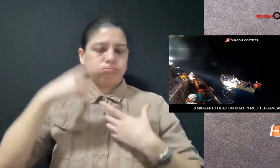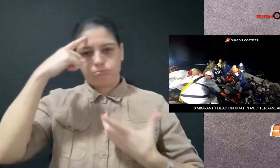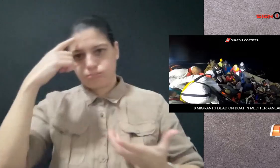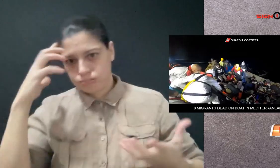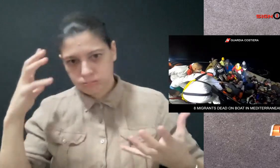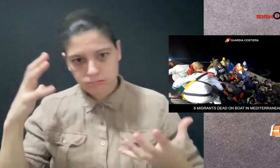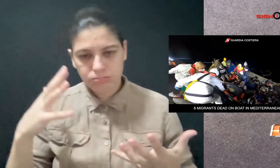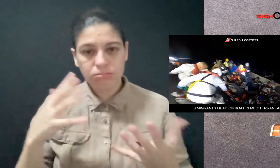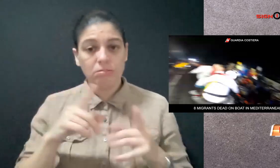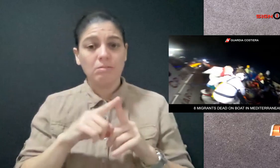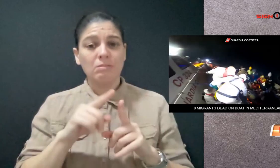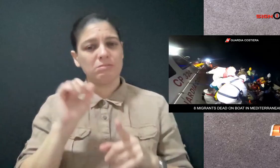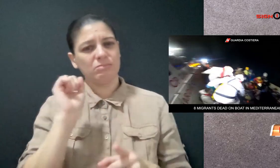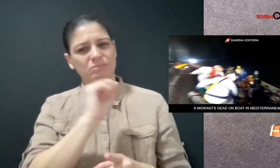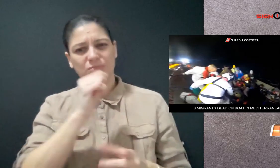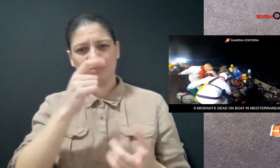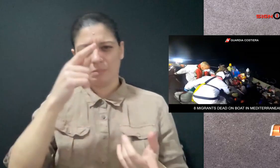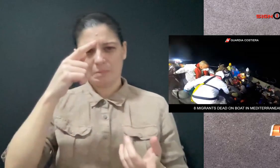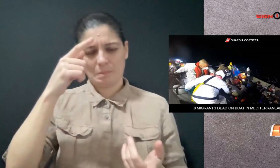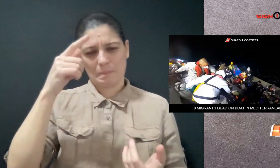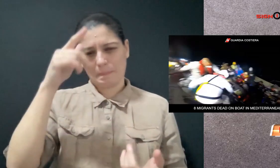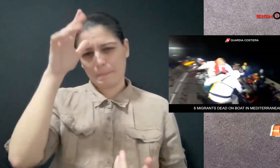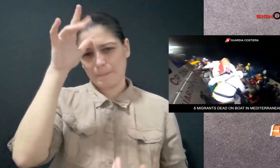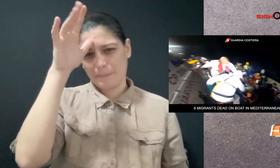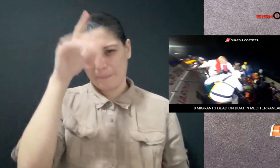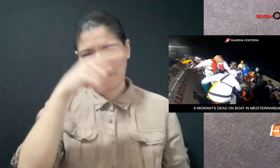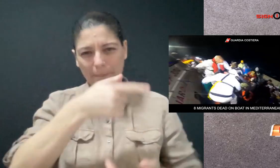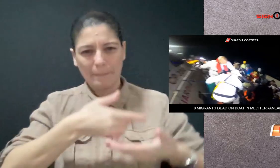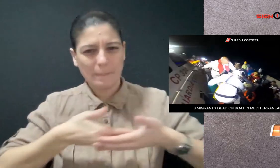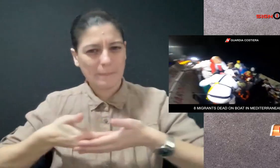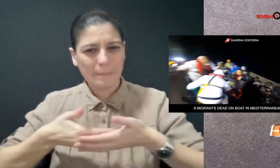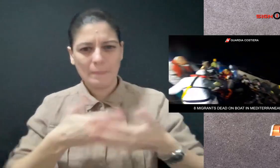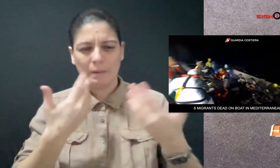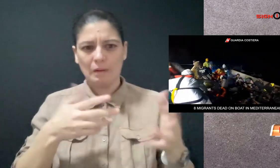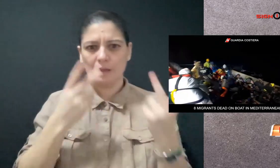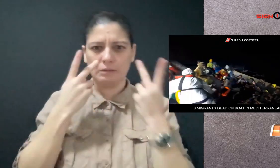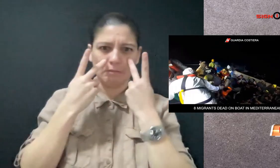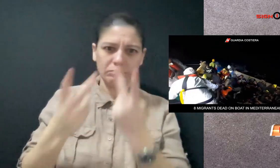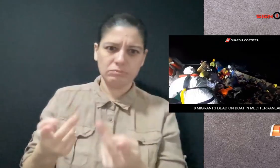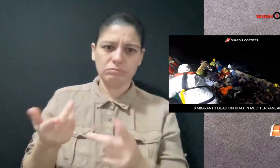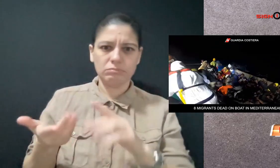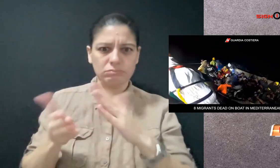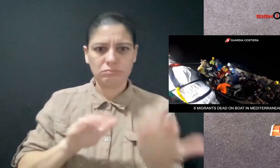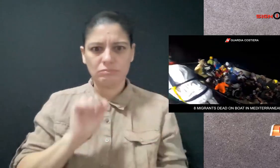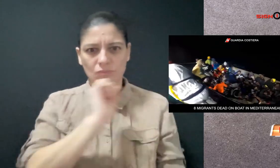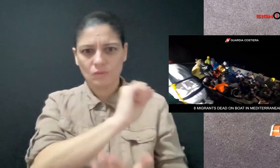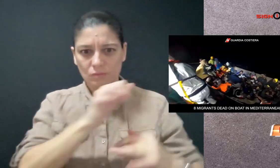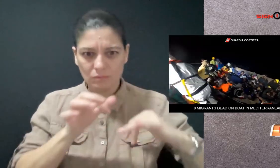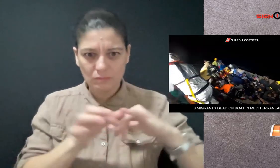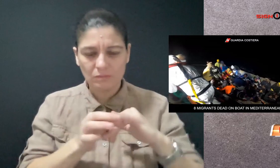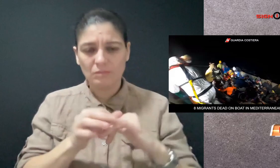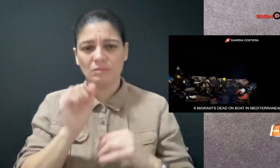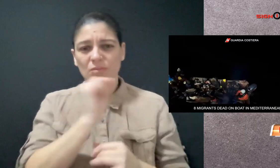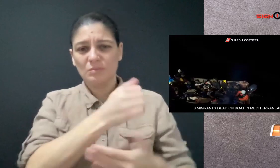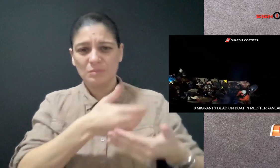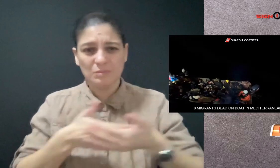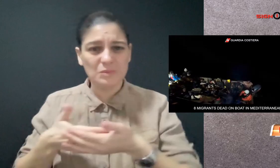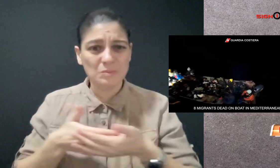Many of them are traumatized and in shock, including the baby's father who witnessed his wife and child's death.